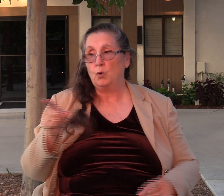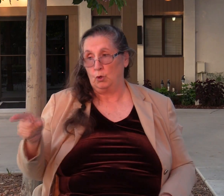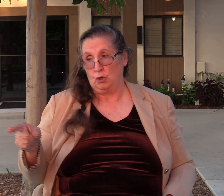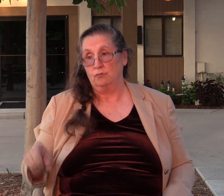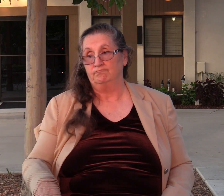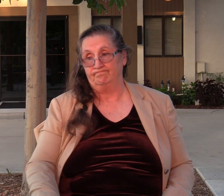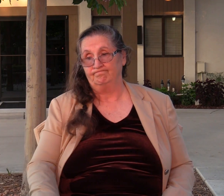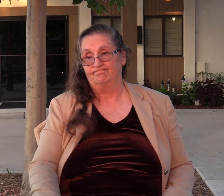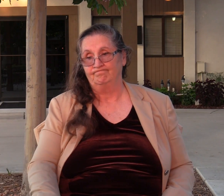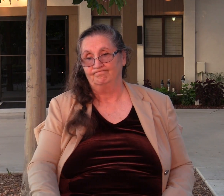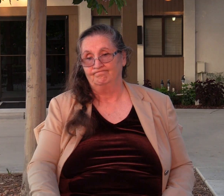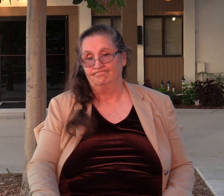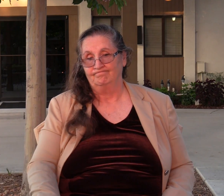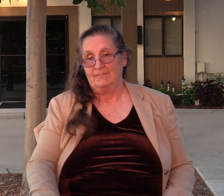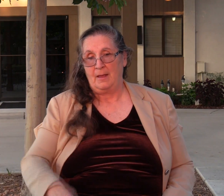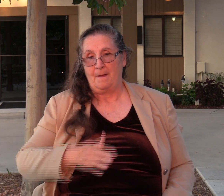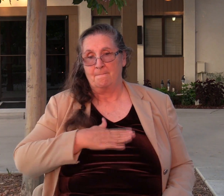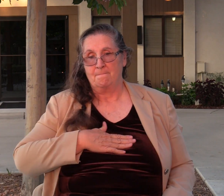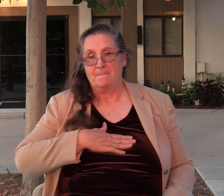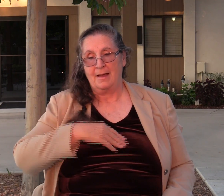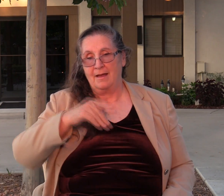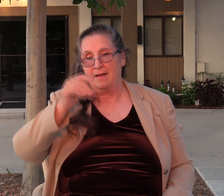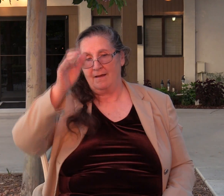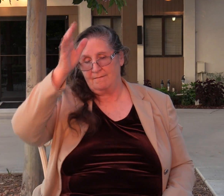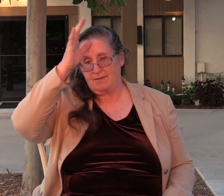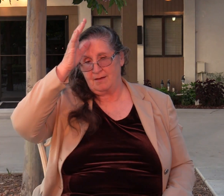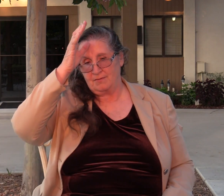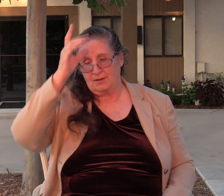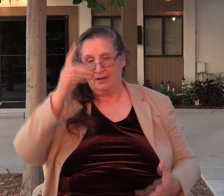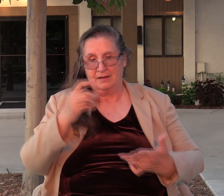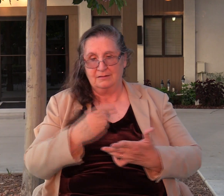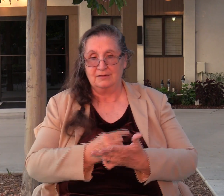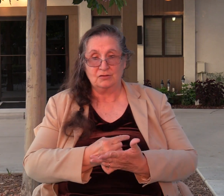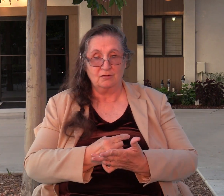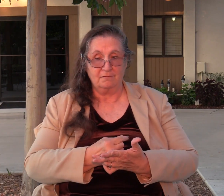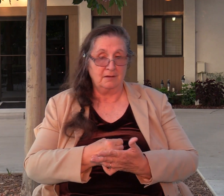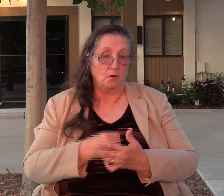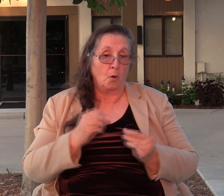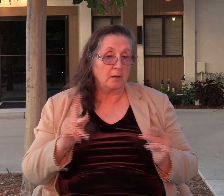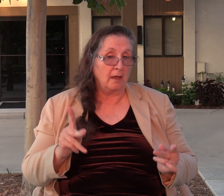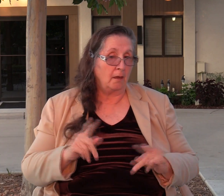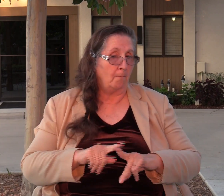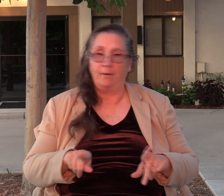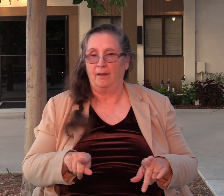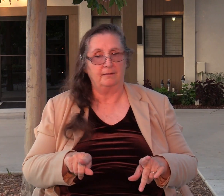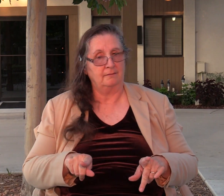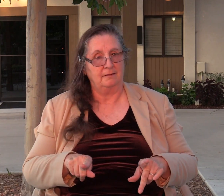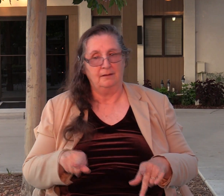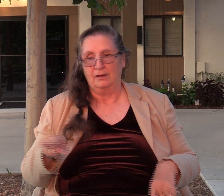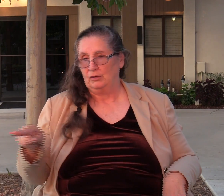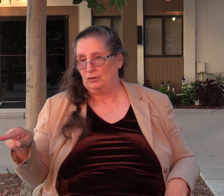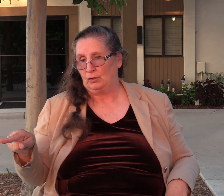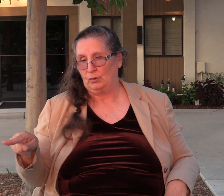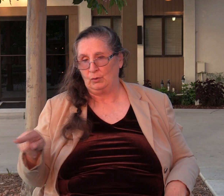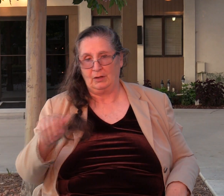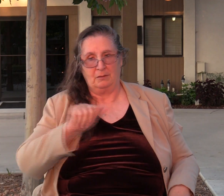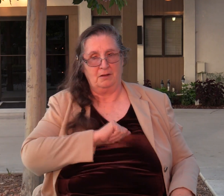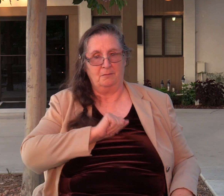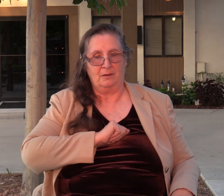He says, if my father truly deserved this then so be it. You and Abimelech have every right and should